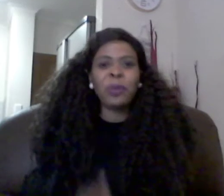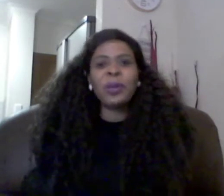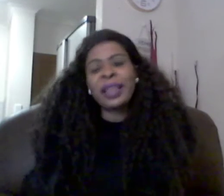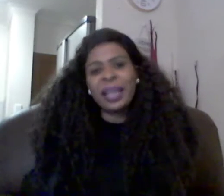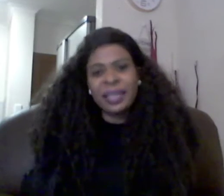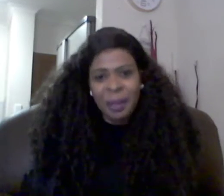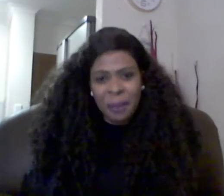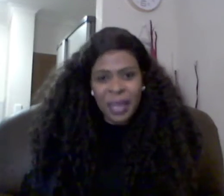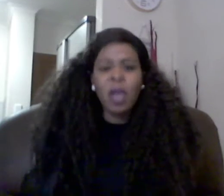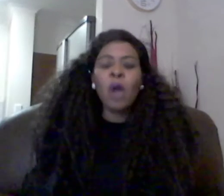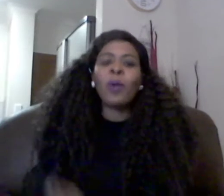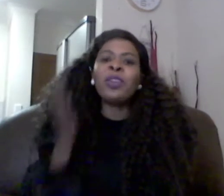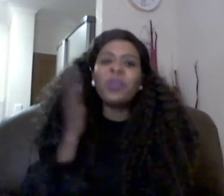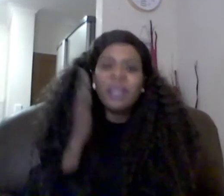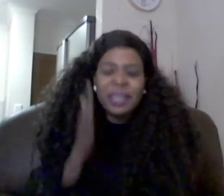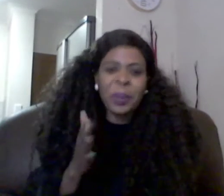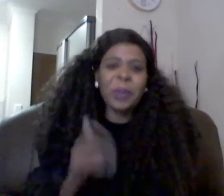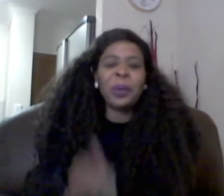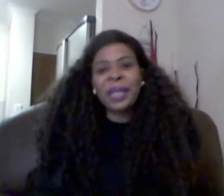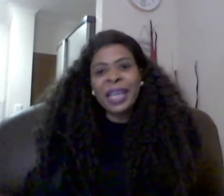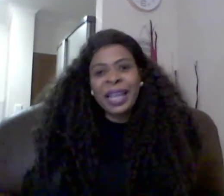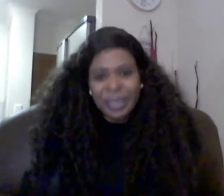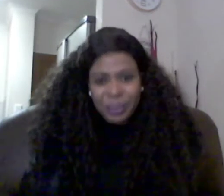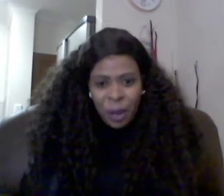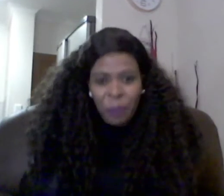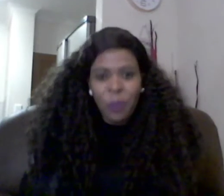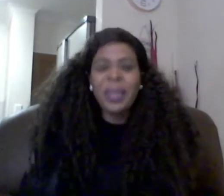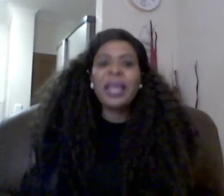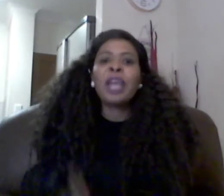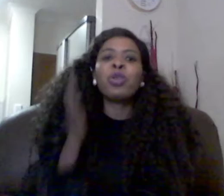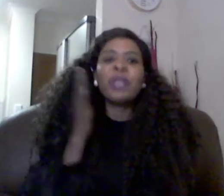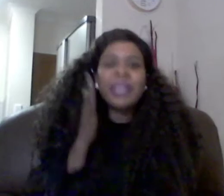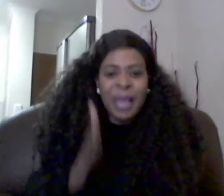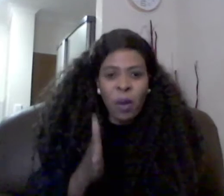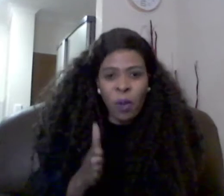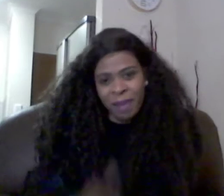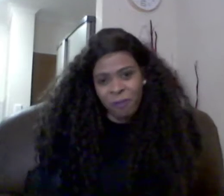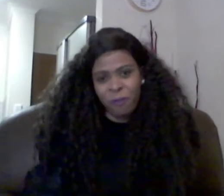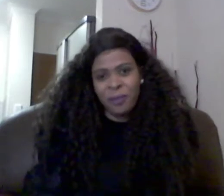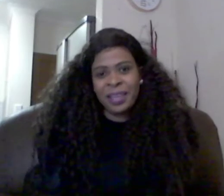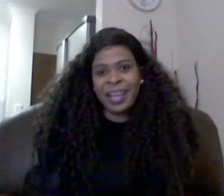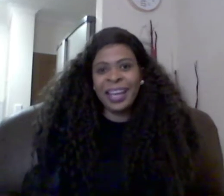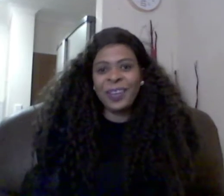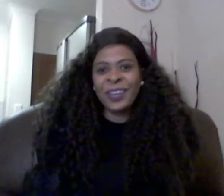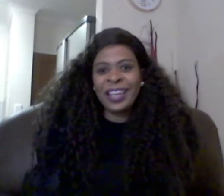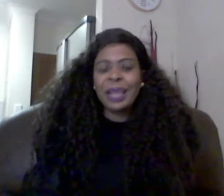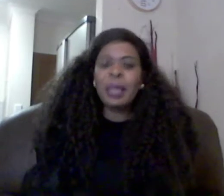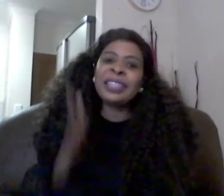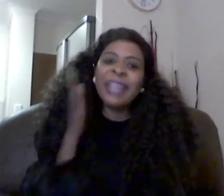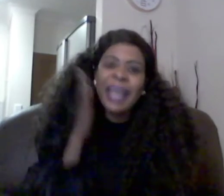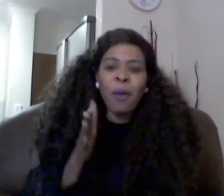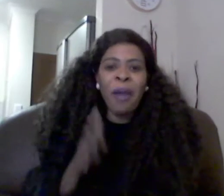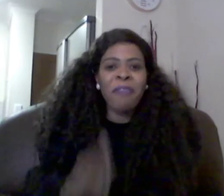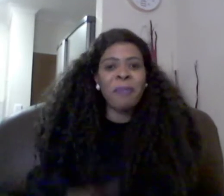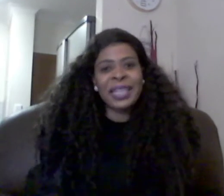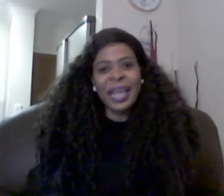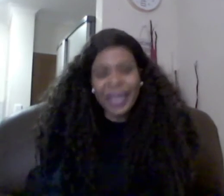look at that young man what do you see when you're looking at that young woman do you see a wife hallelujah is she a wife material